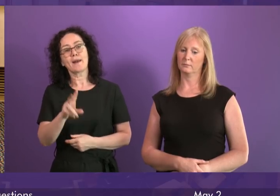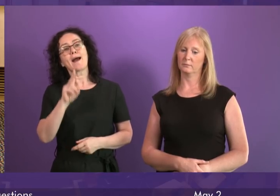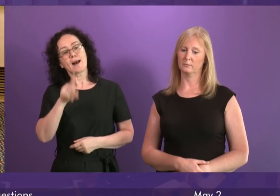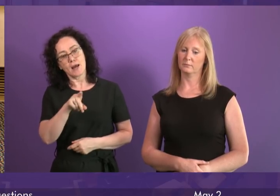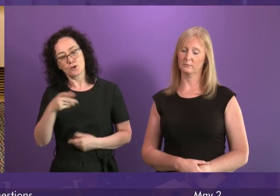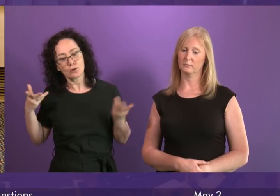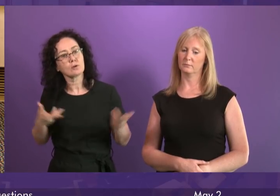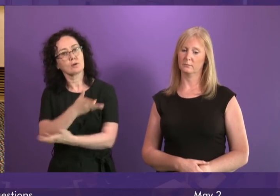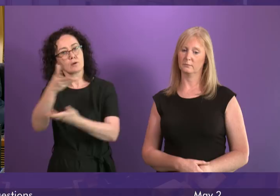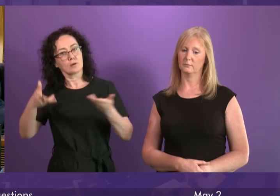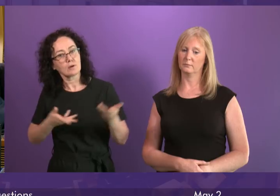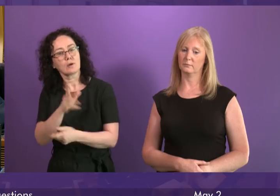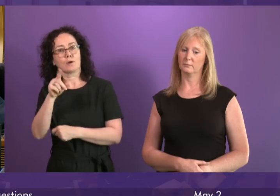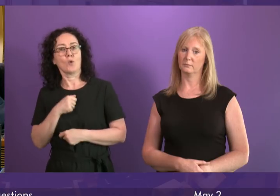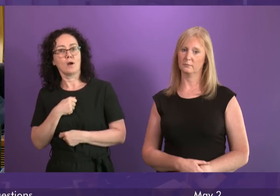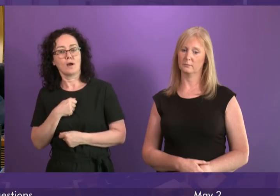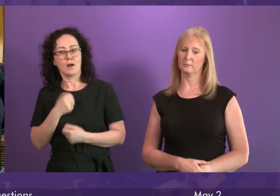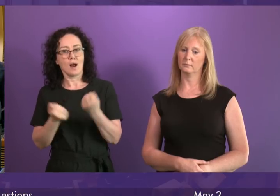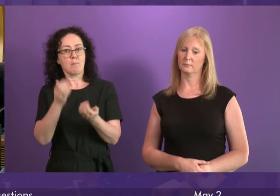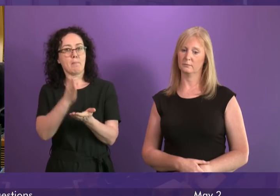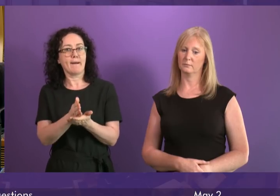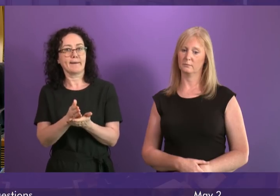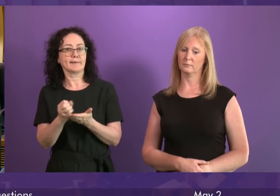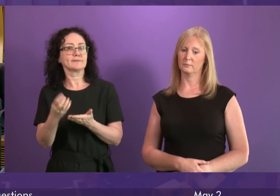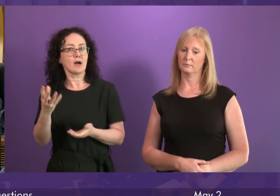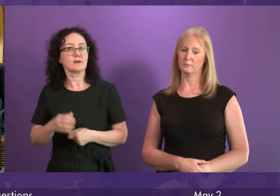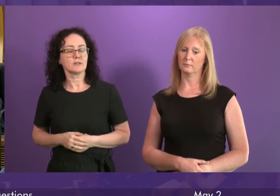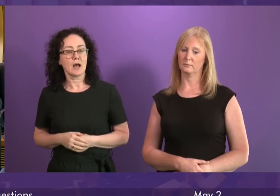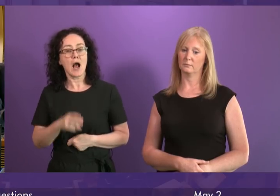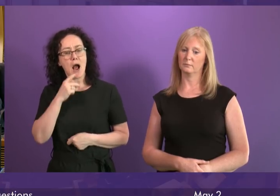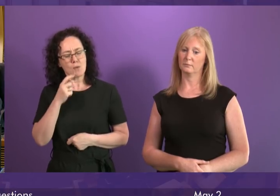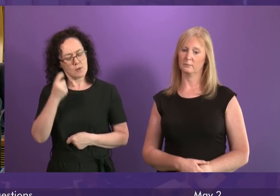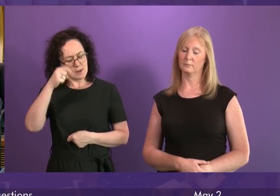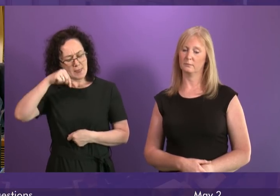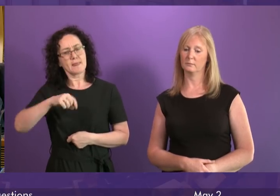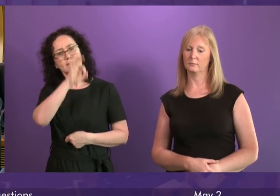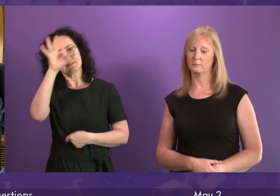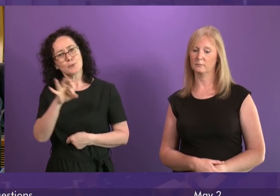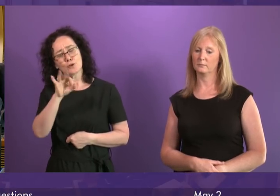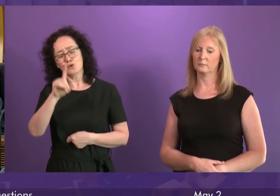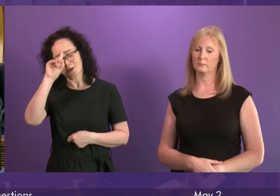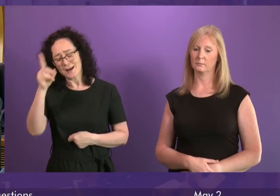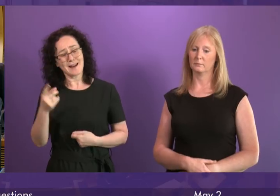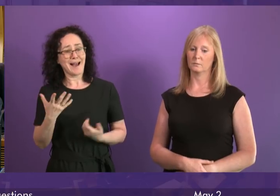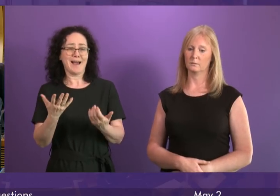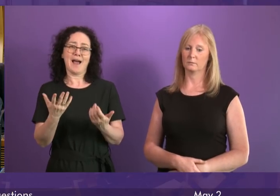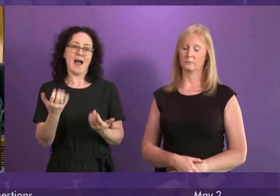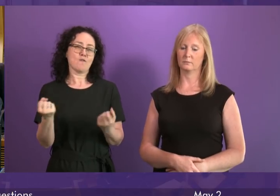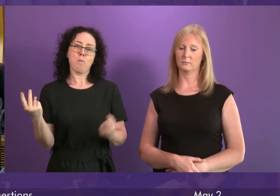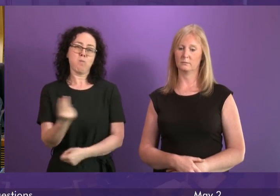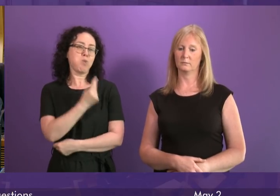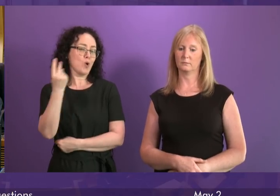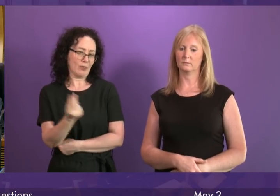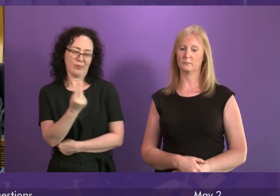weeks I'm going to remember this discussion at First Minister's Questions because you cannot have it both ways you cannot